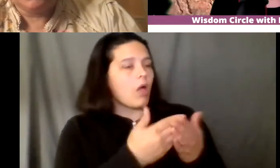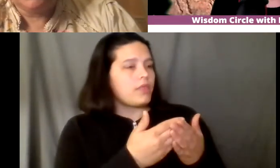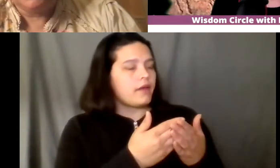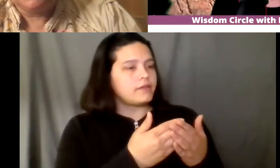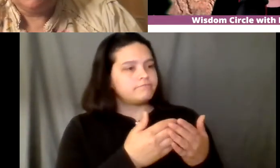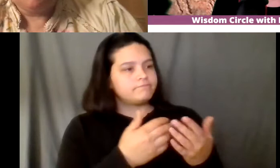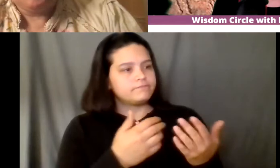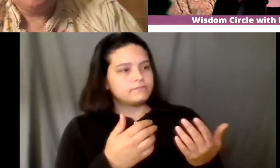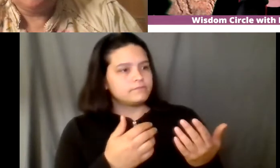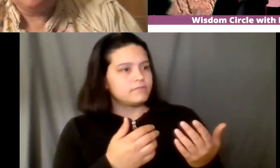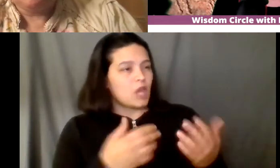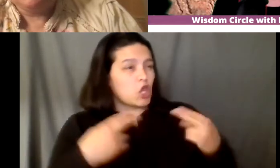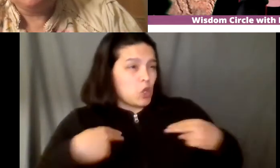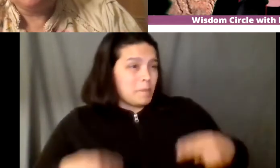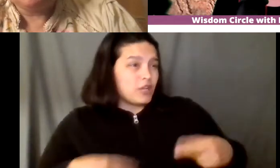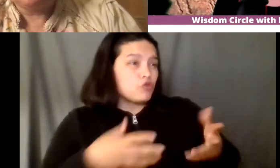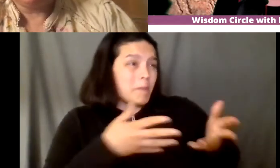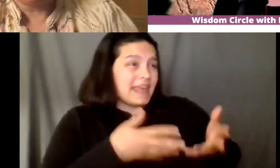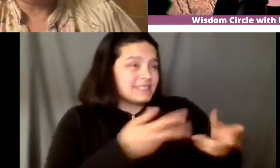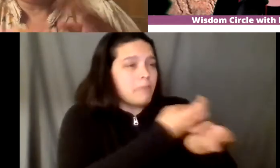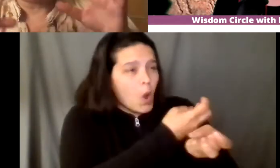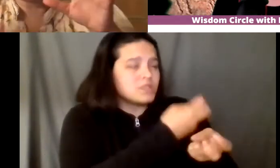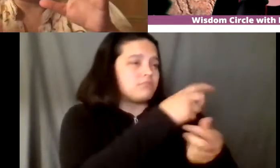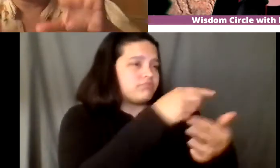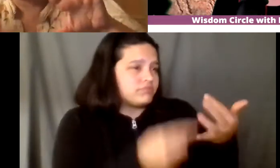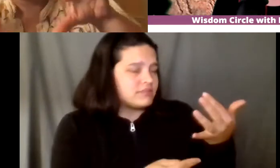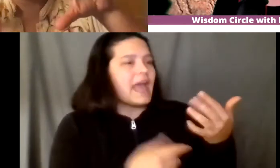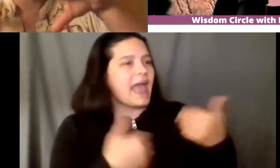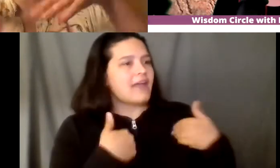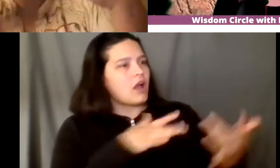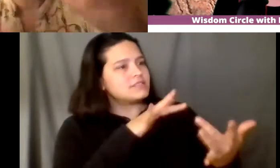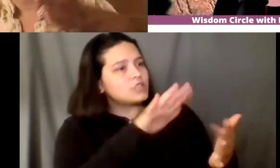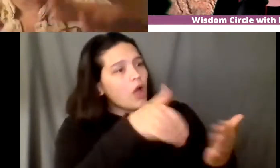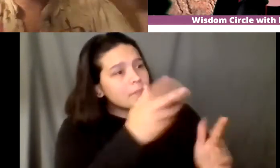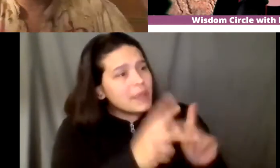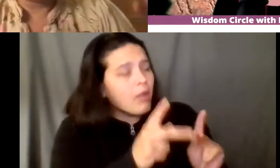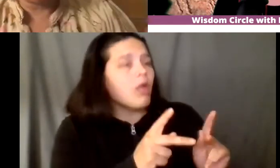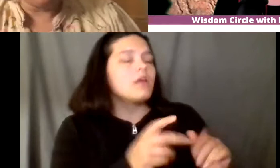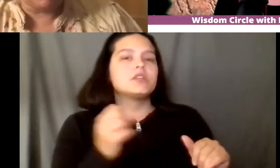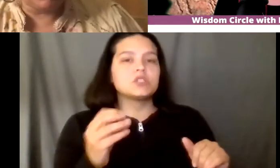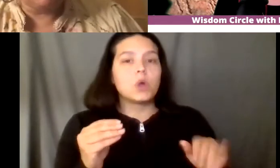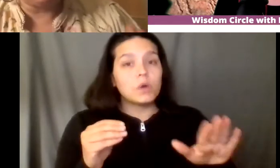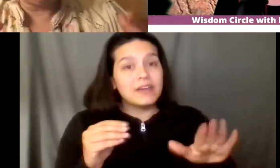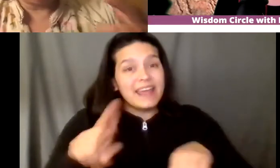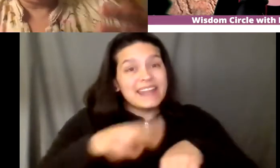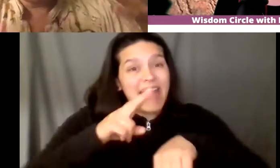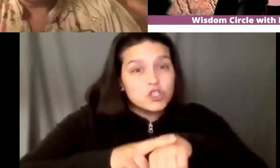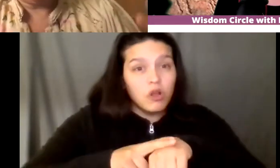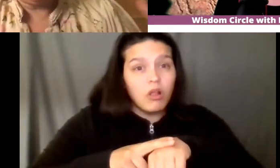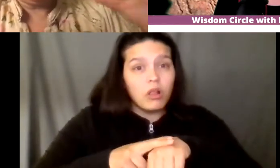to the to the people so that's not so at national museum they are canadian is for example part of